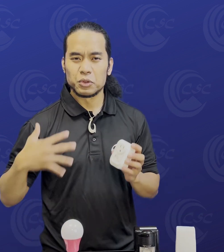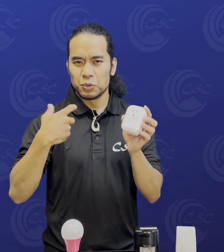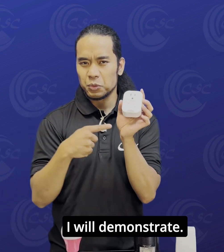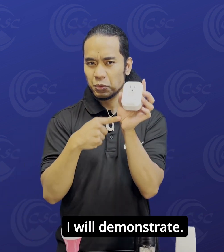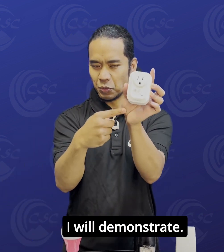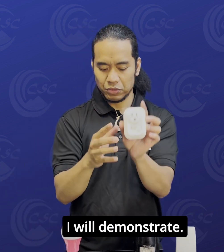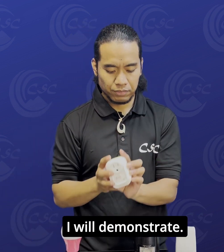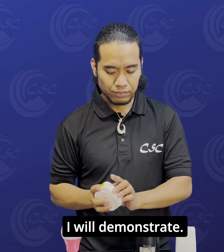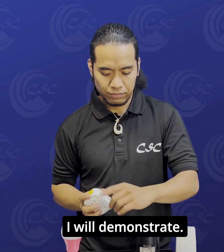I will demonstrate.